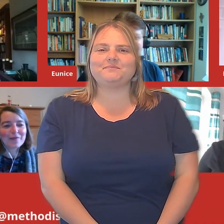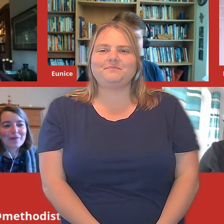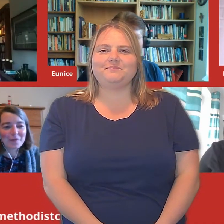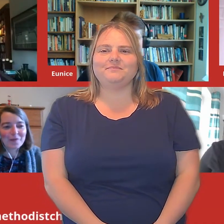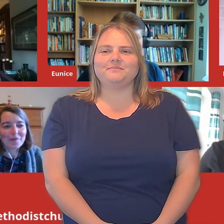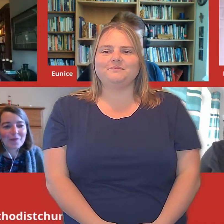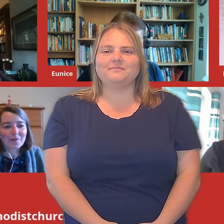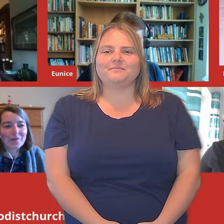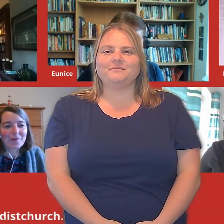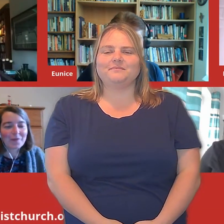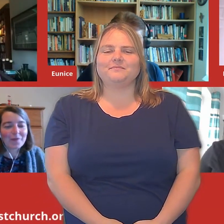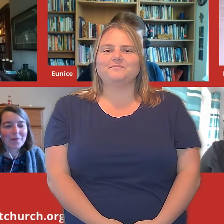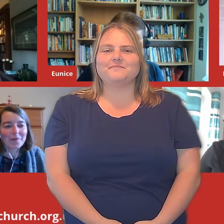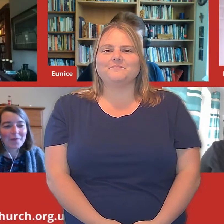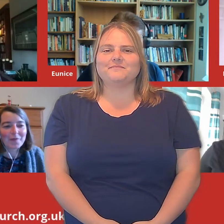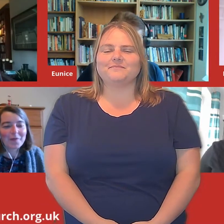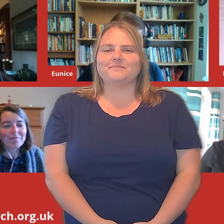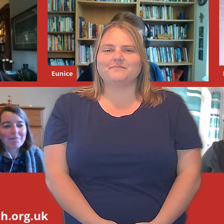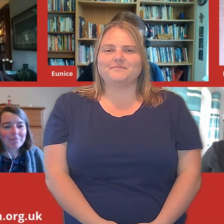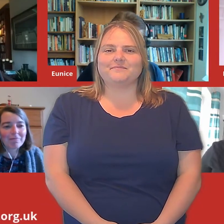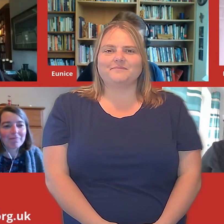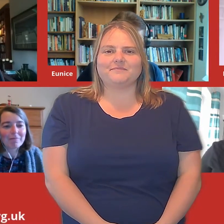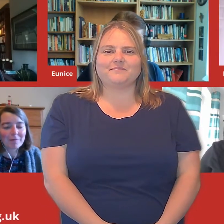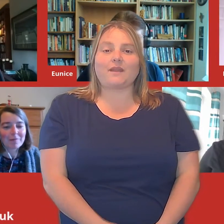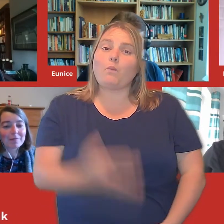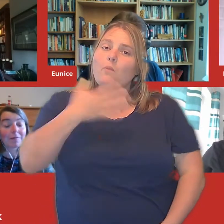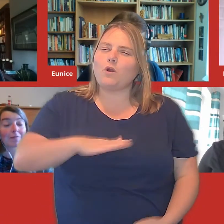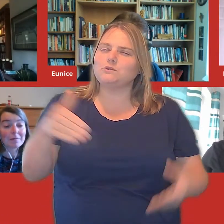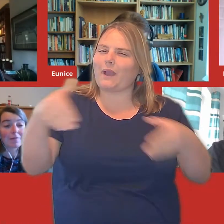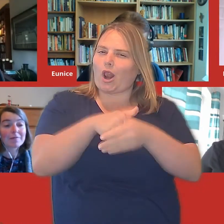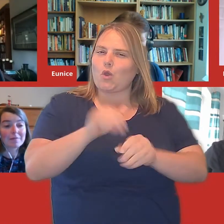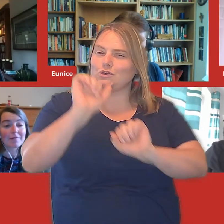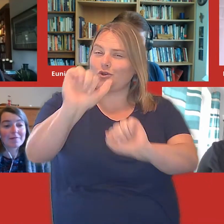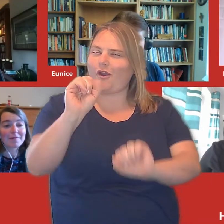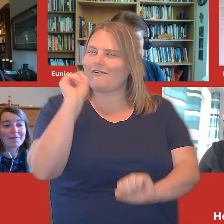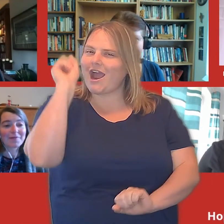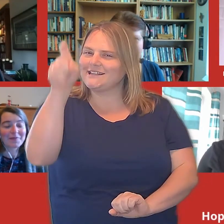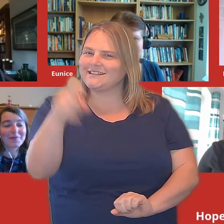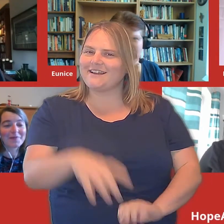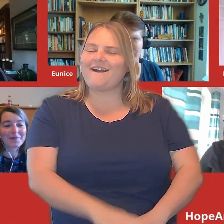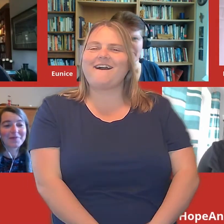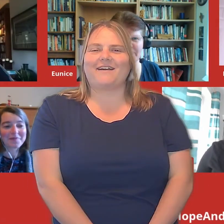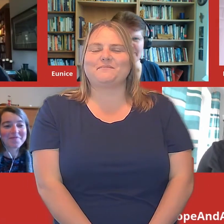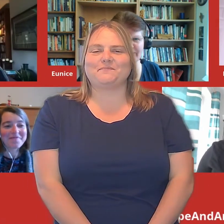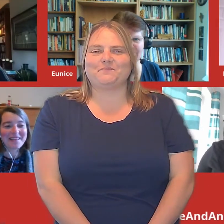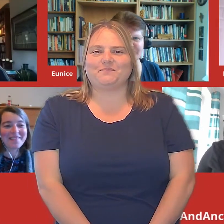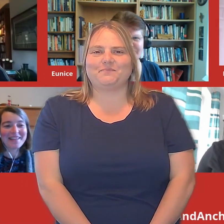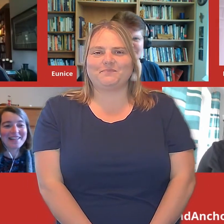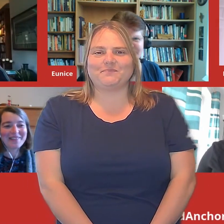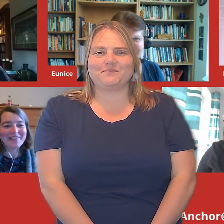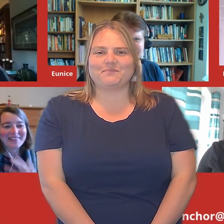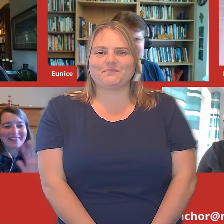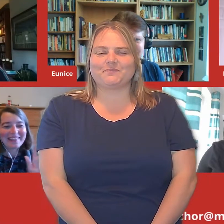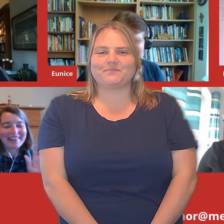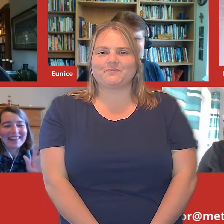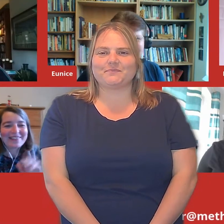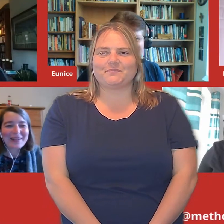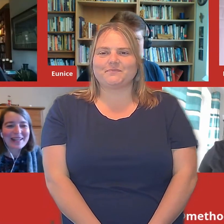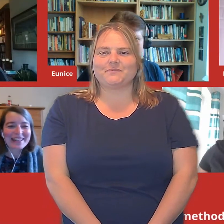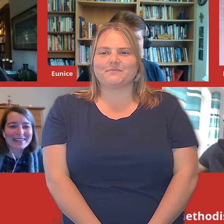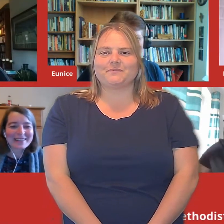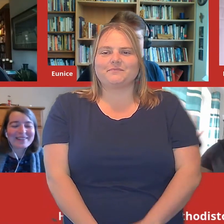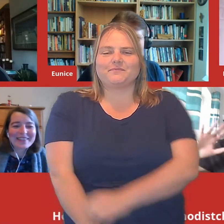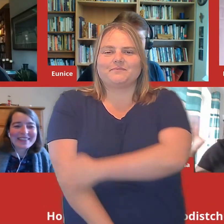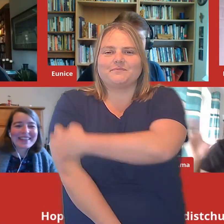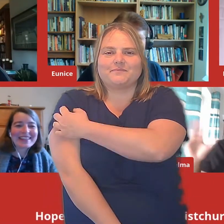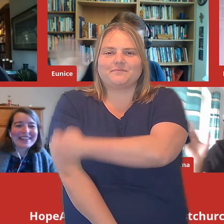address there and send those in. we'd love to include your, your, the news suggestions in a future game. Definitely. Thanks for